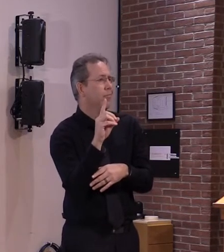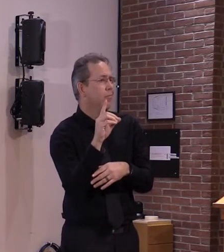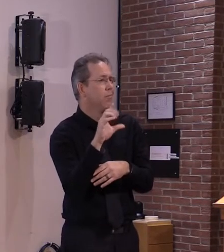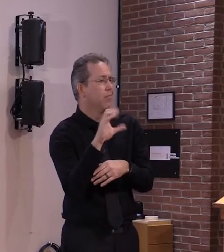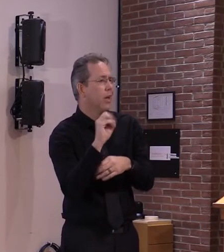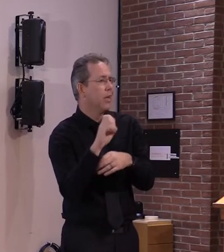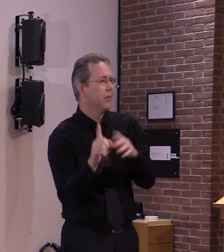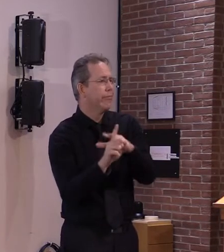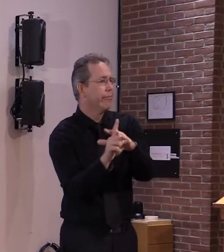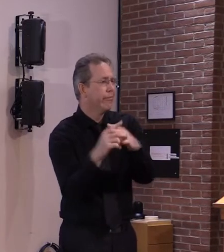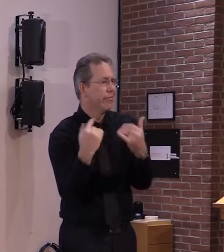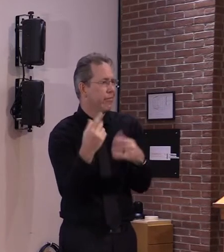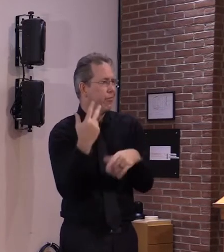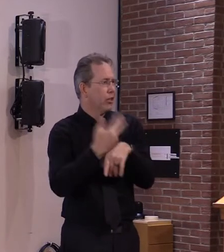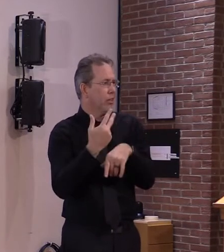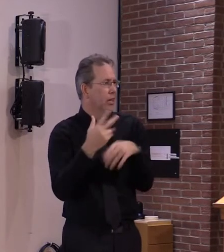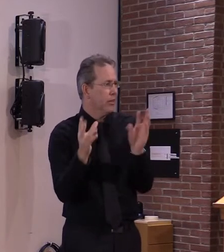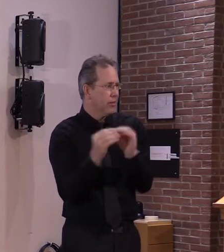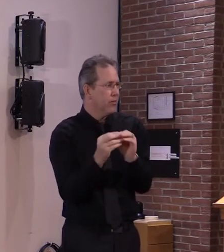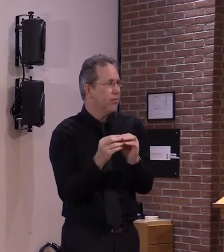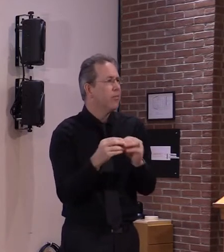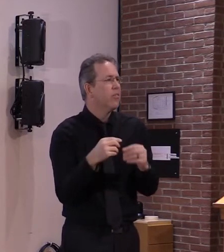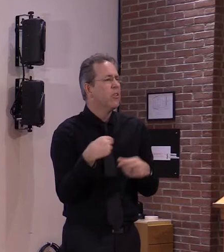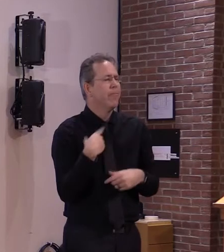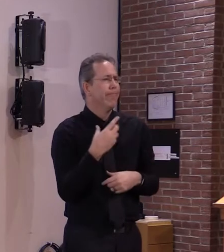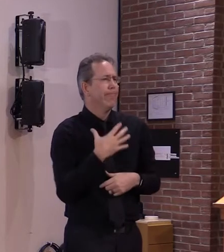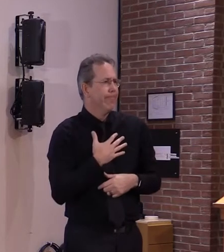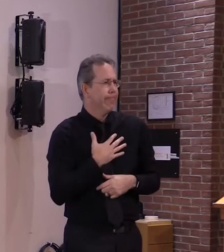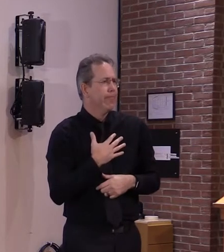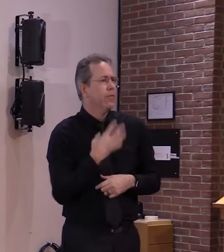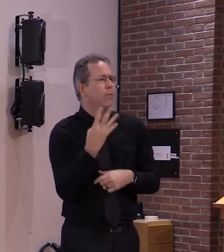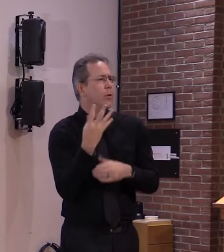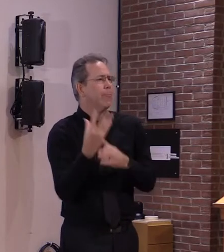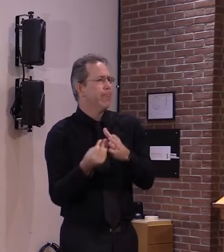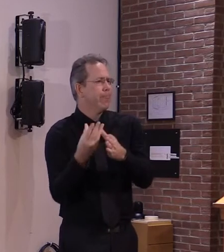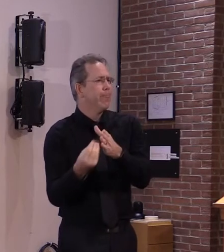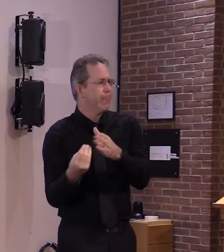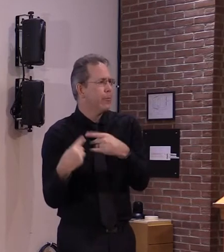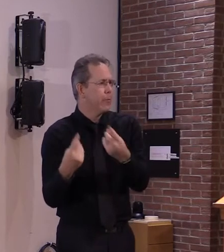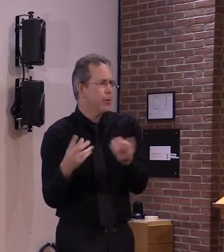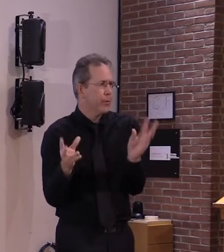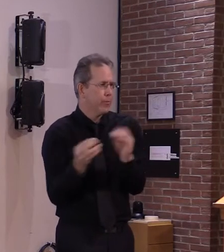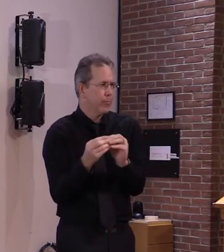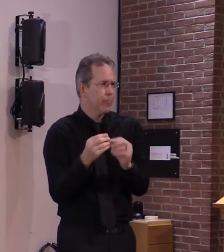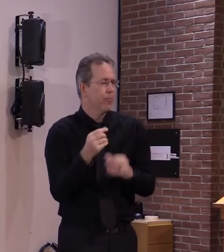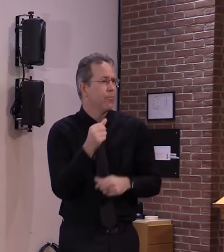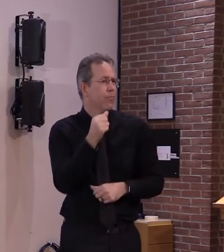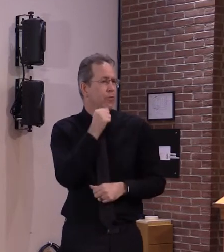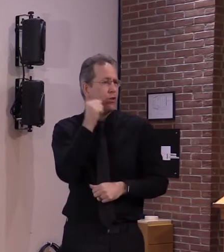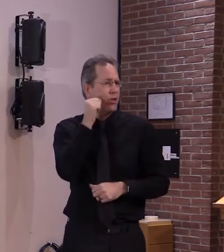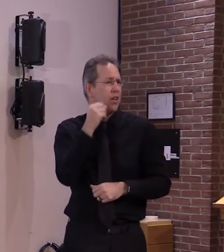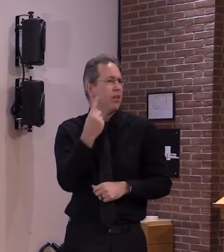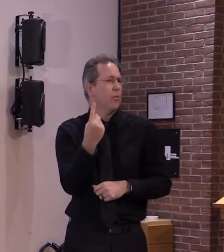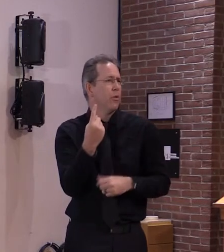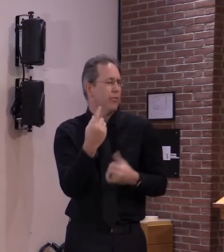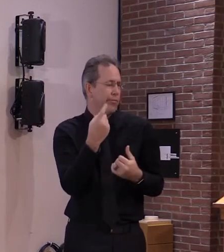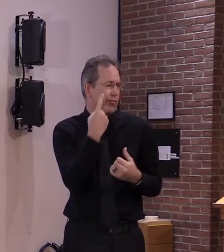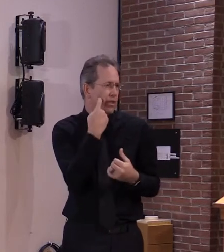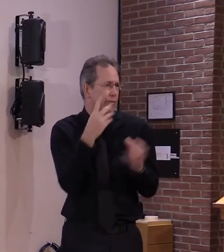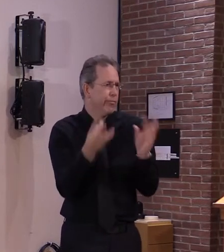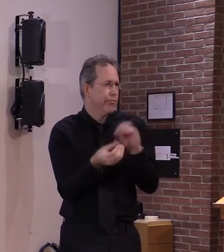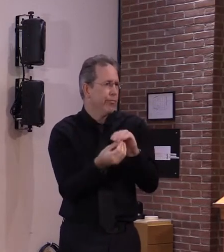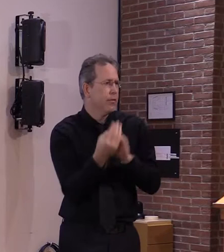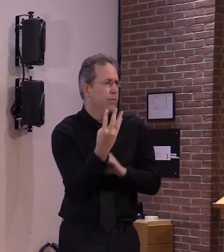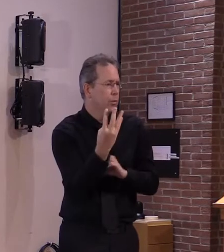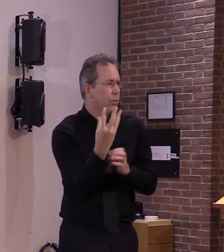deaths three of which were in long-term care facilities as you all know the u.s passed a very grim